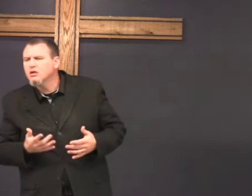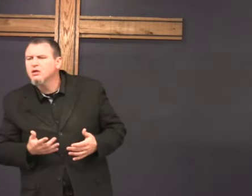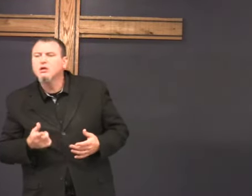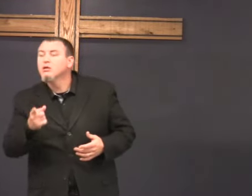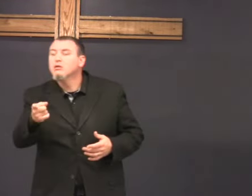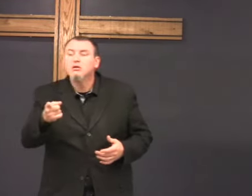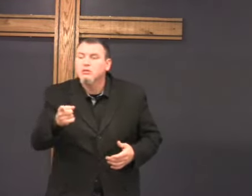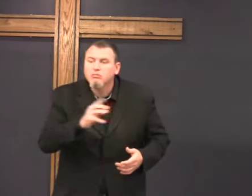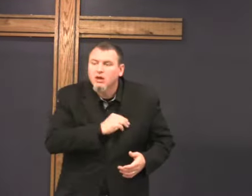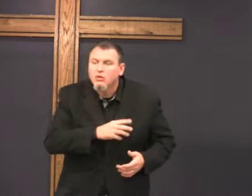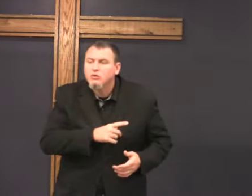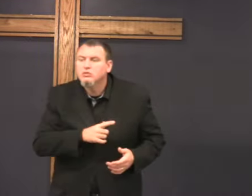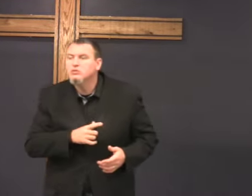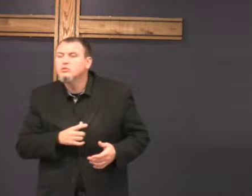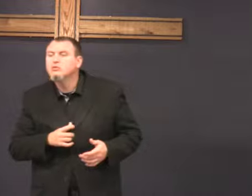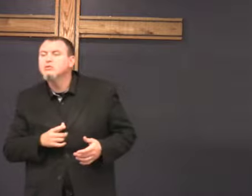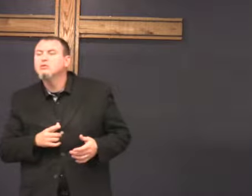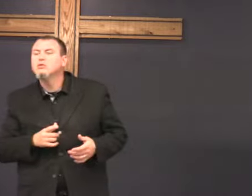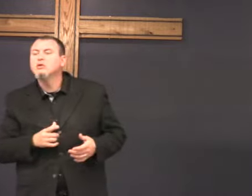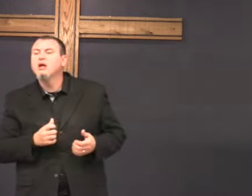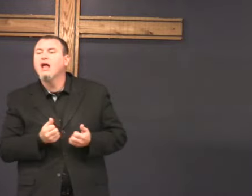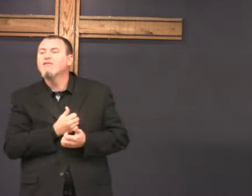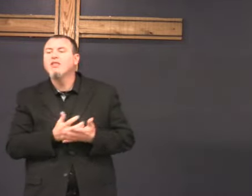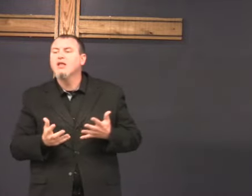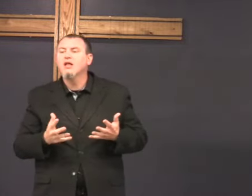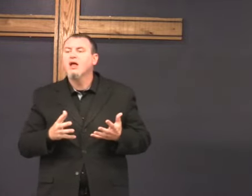Sickness. Light moves.